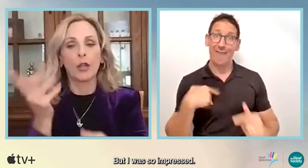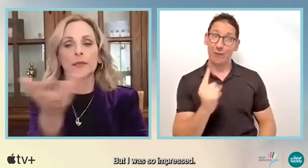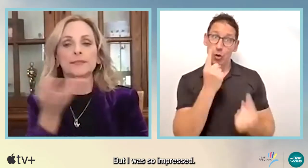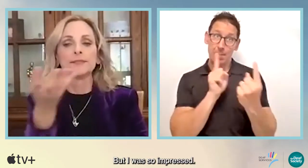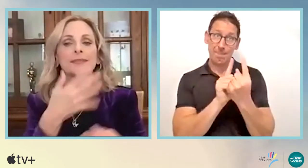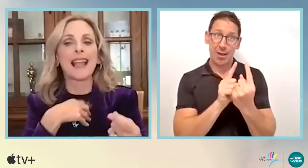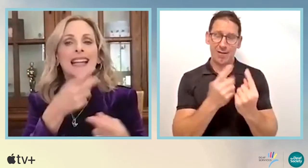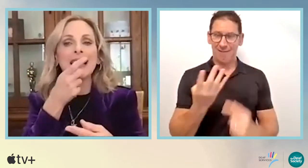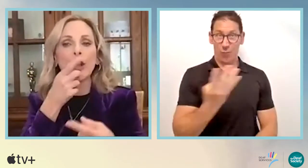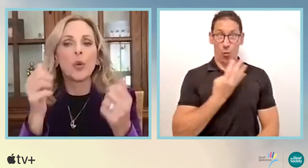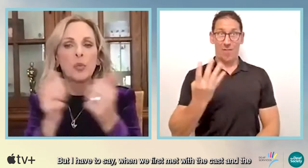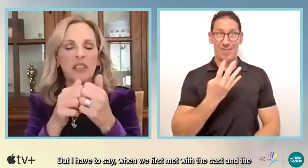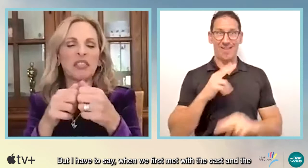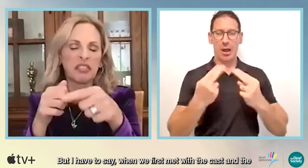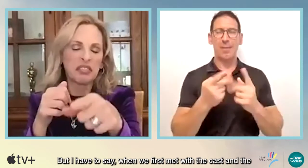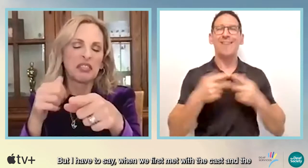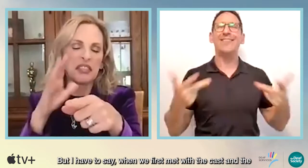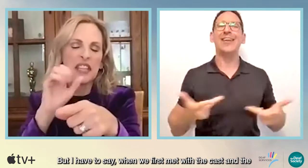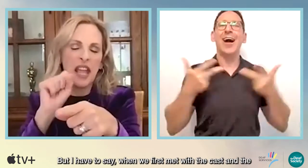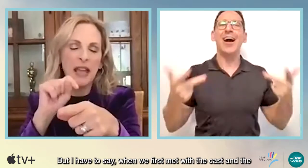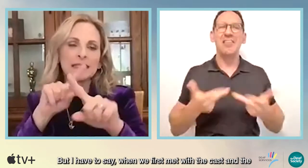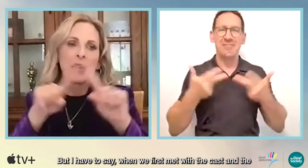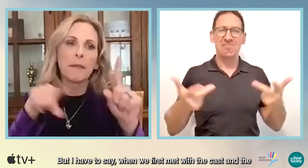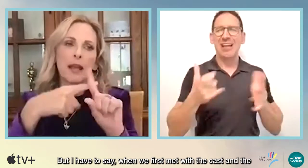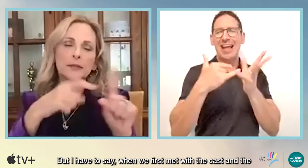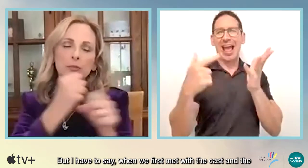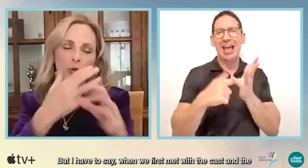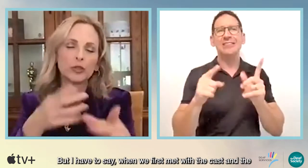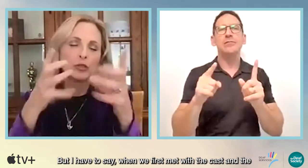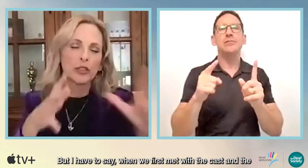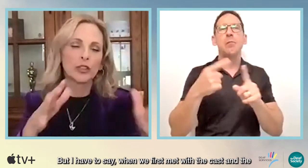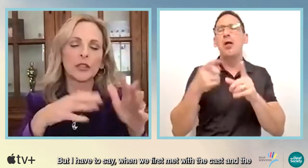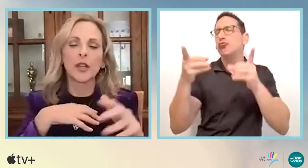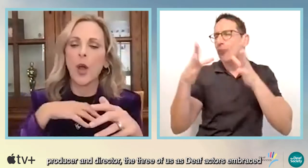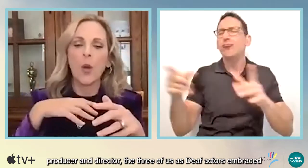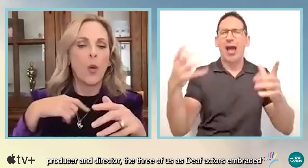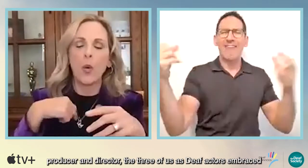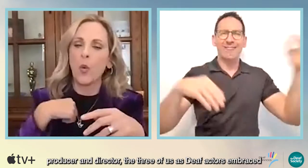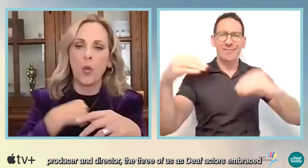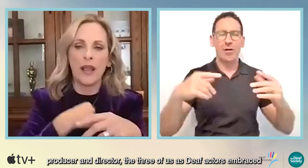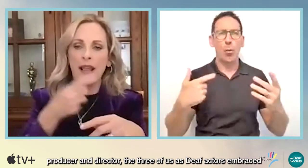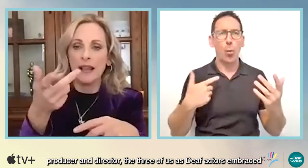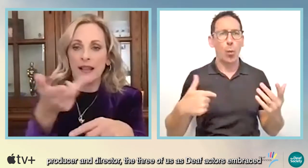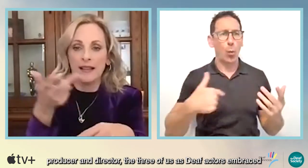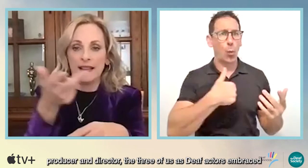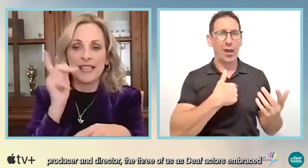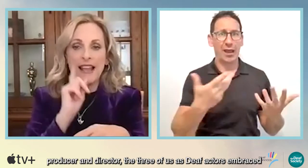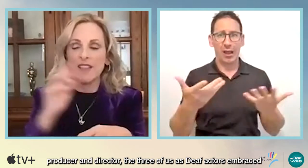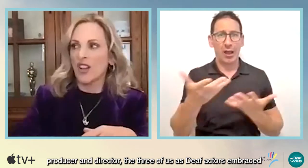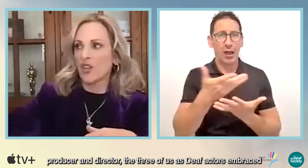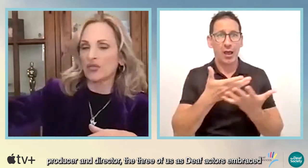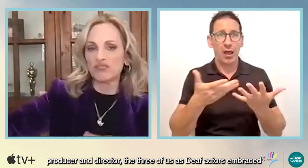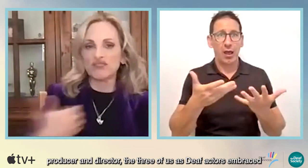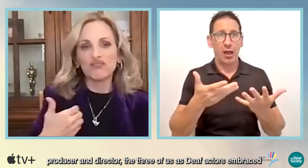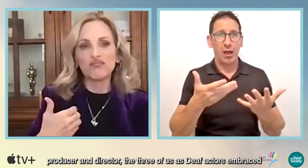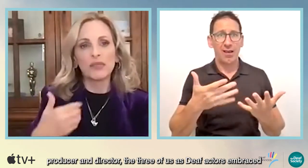But I was so impressed. But I have to say, when we first met with the cast and the producer and director, the three